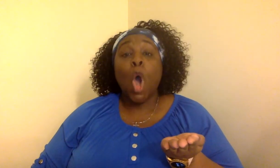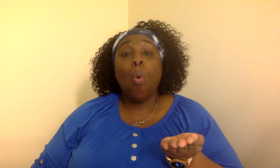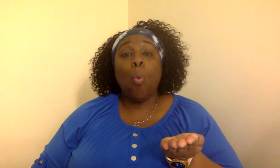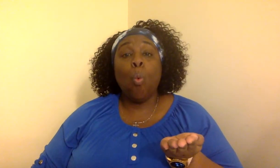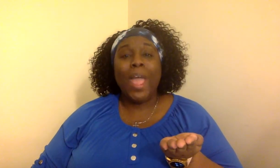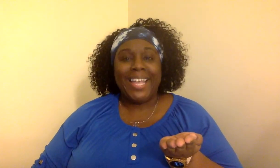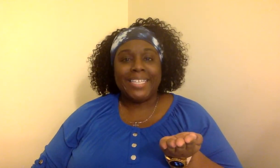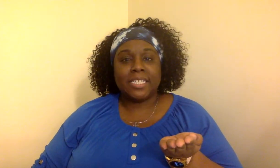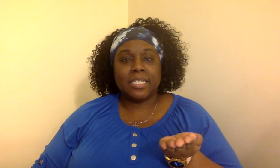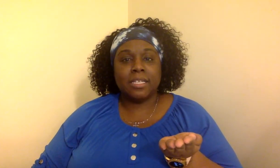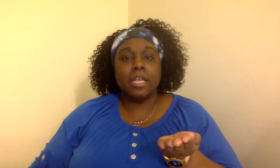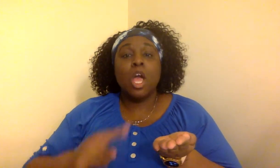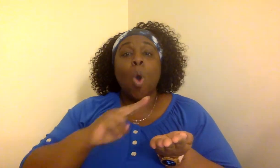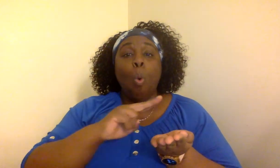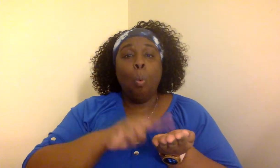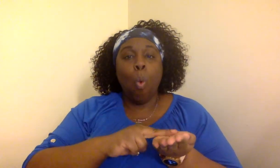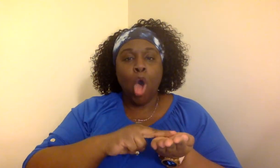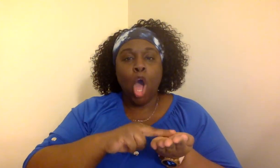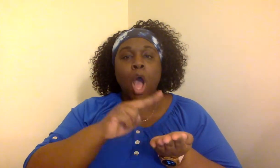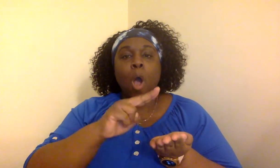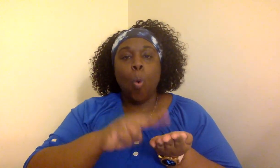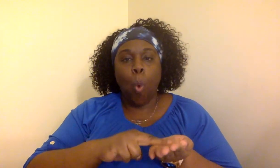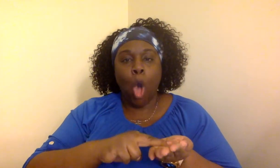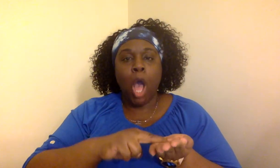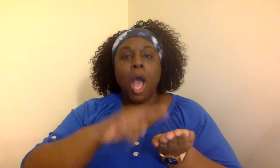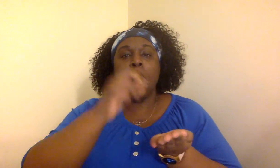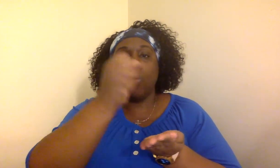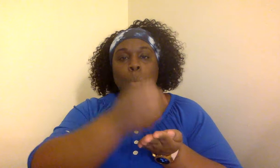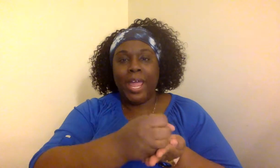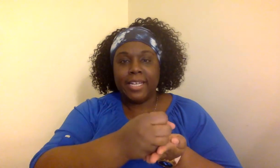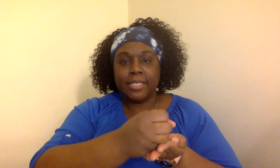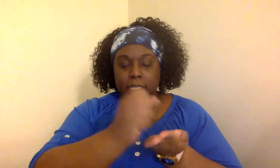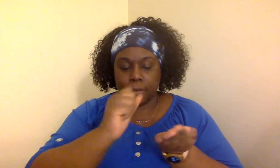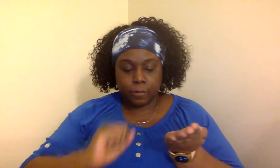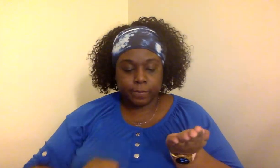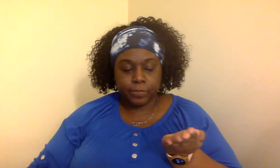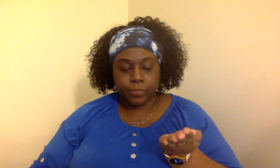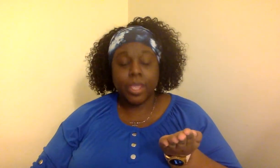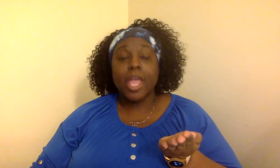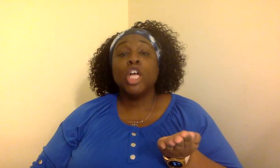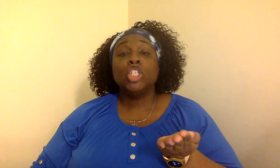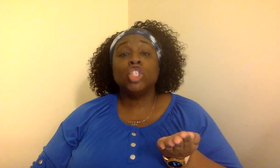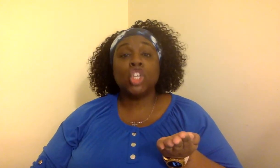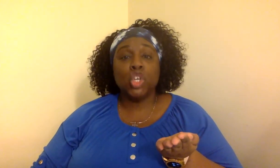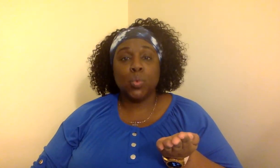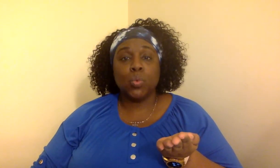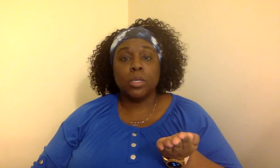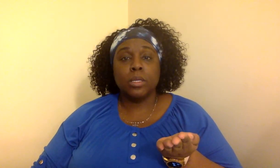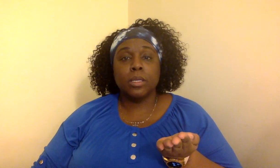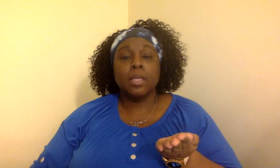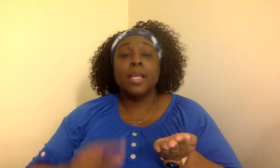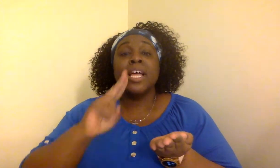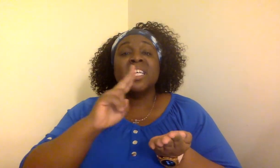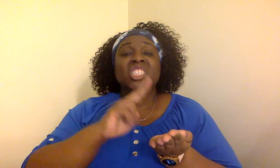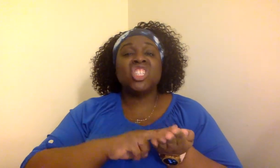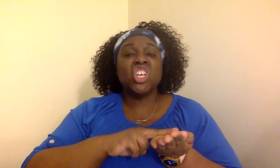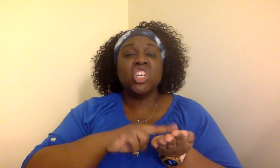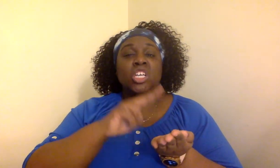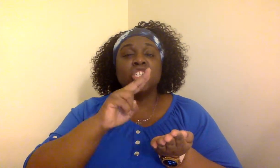Went. W Wuh Wuh Wut. Two. Tuh,